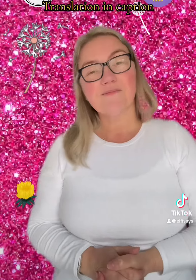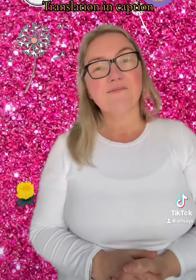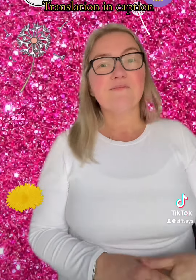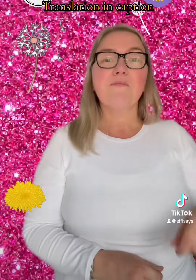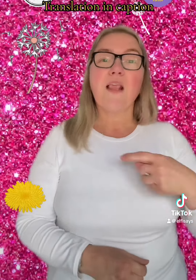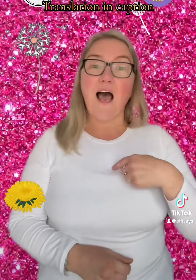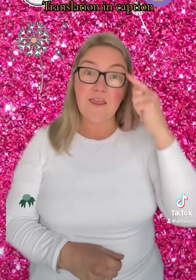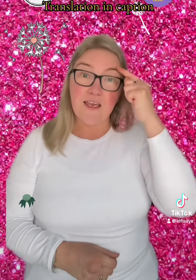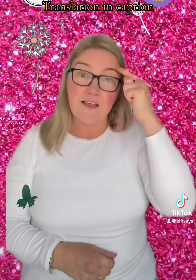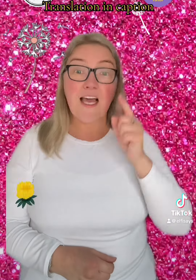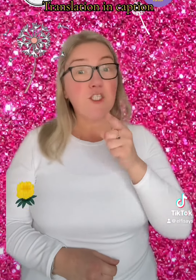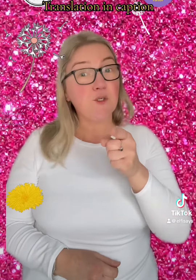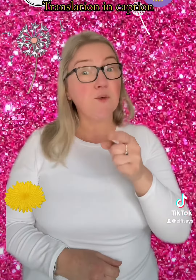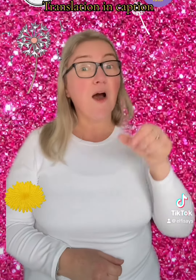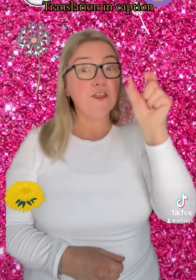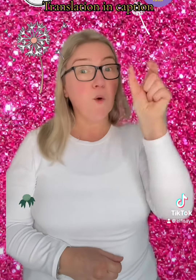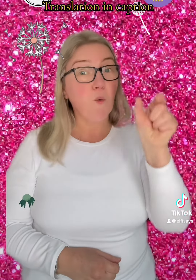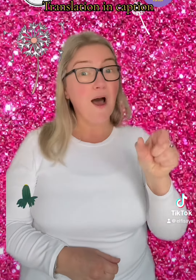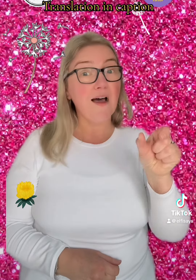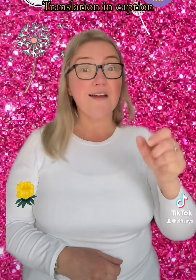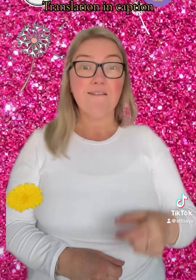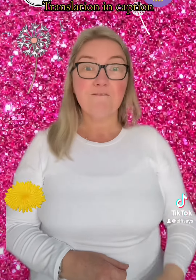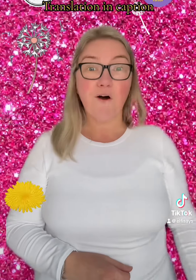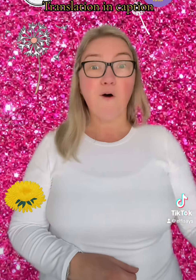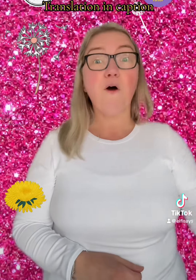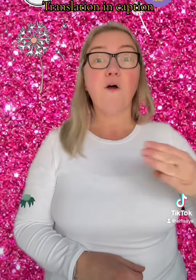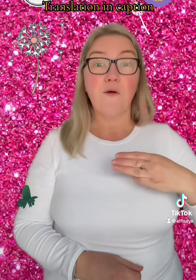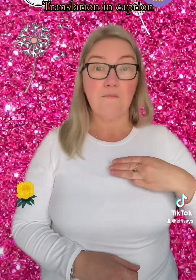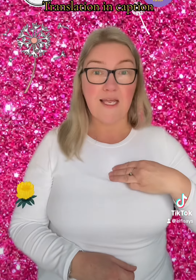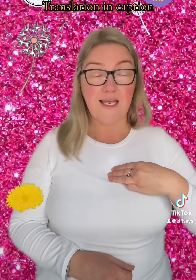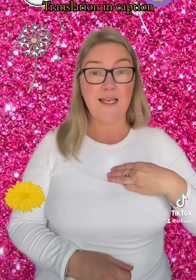I think that you are the one for me